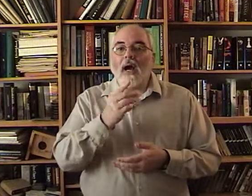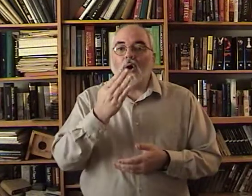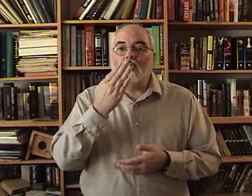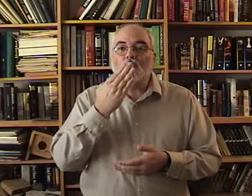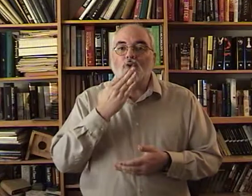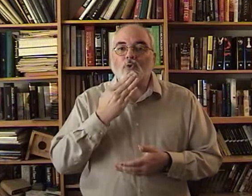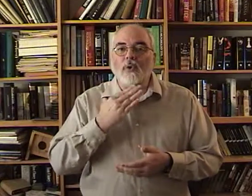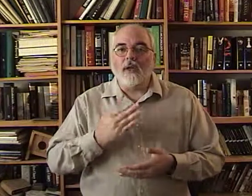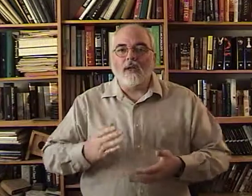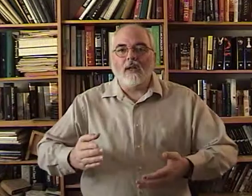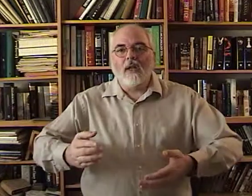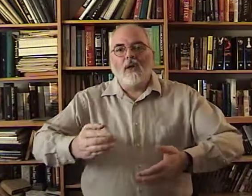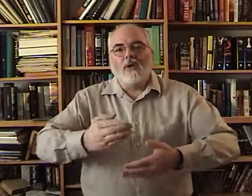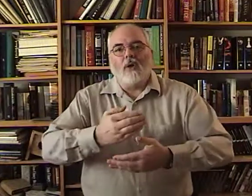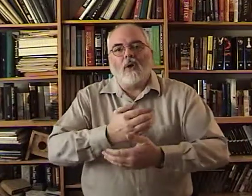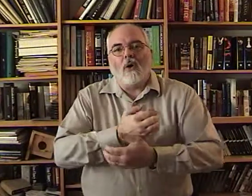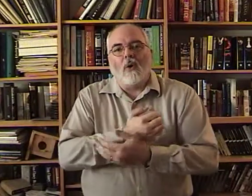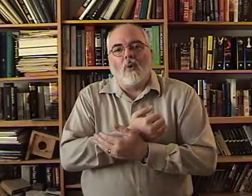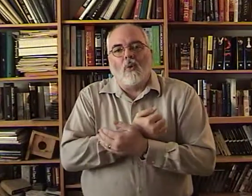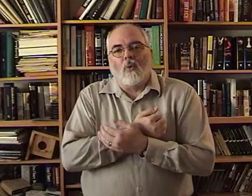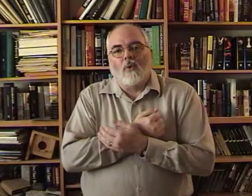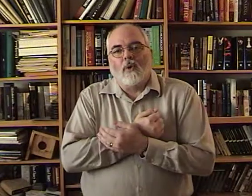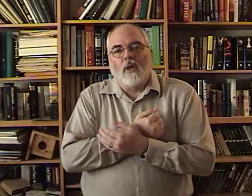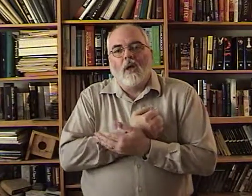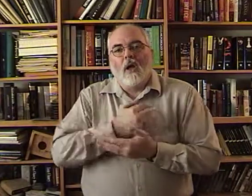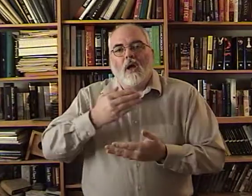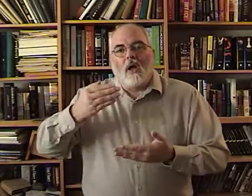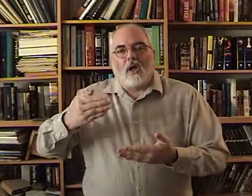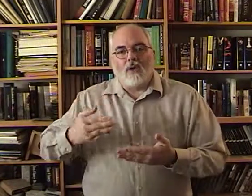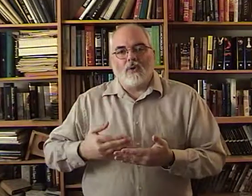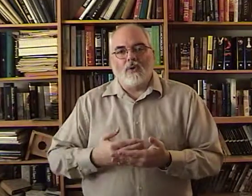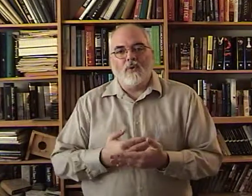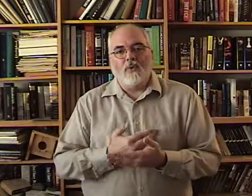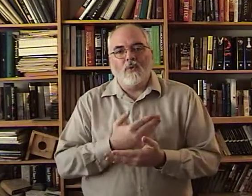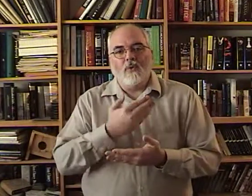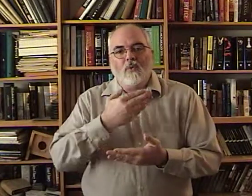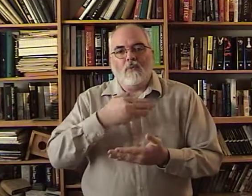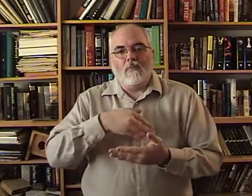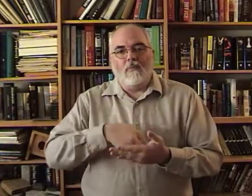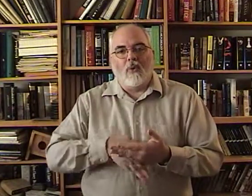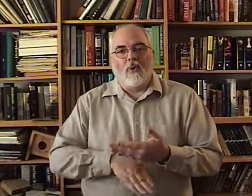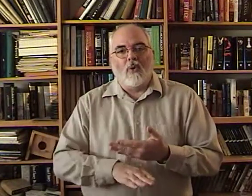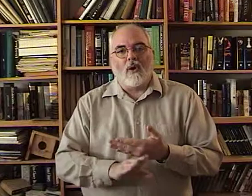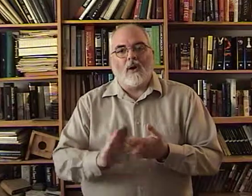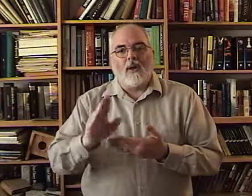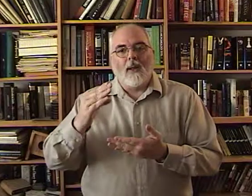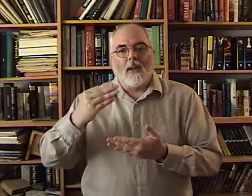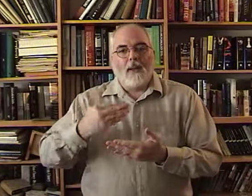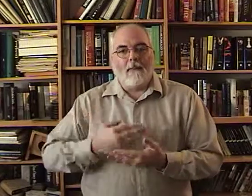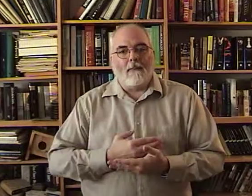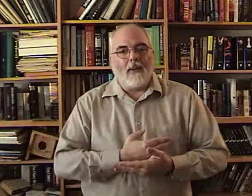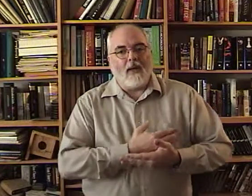sweet. To hold. A new. Born. Baby.